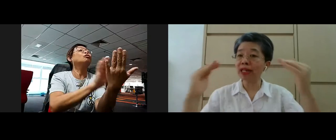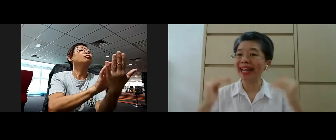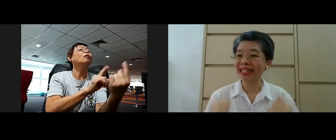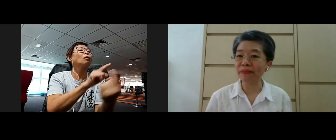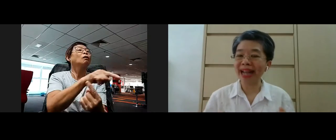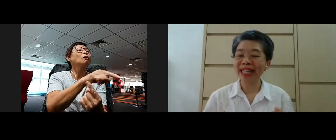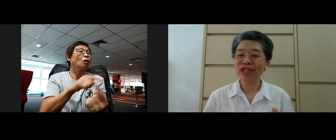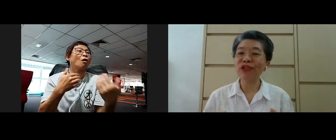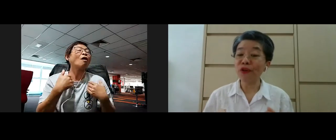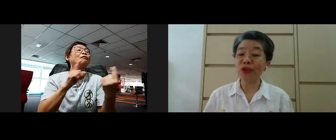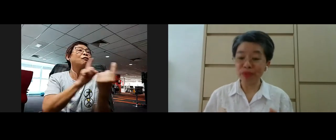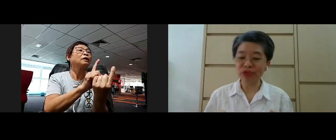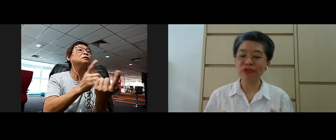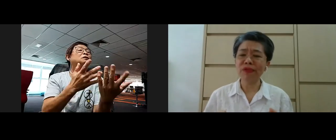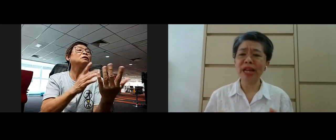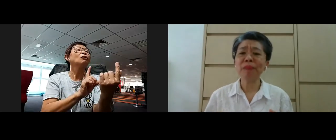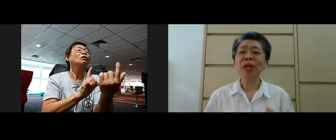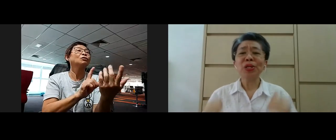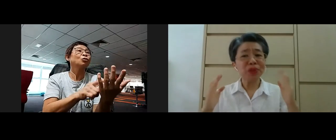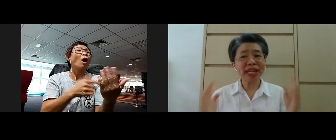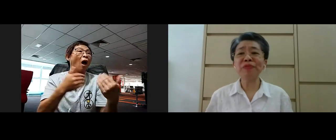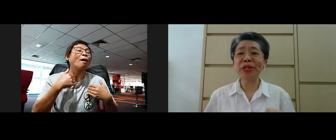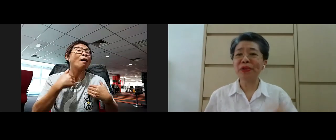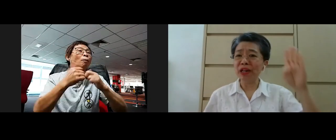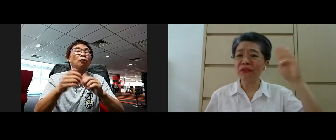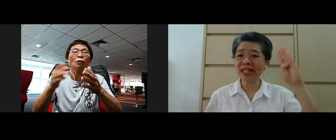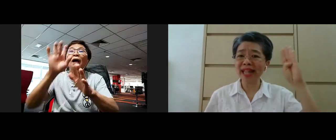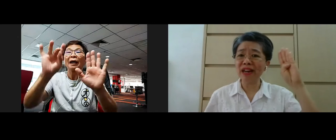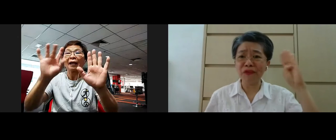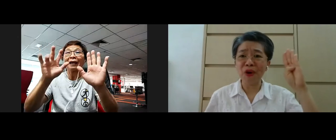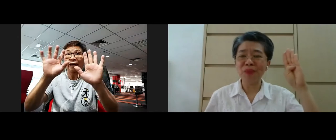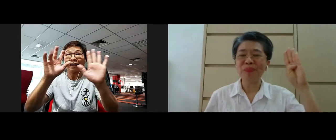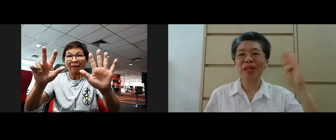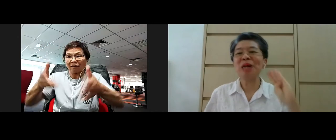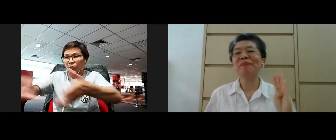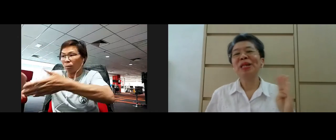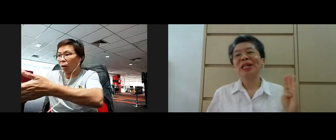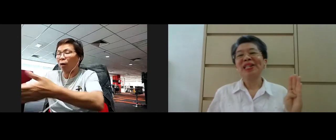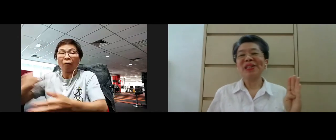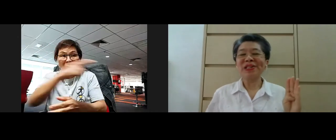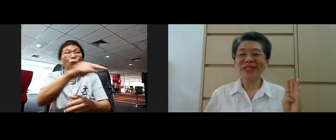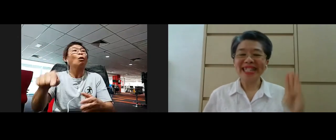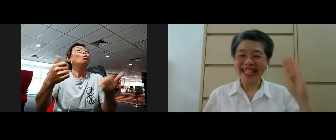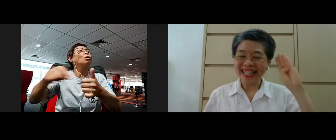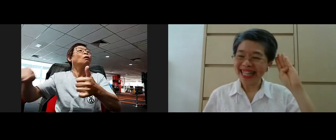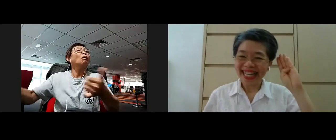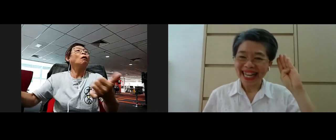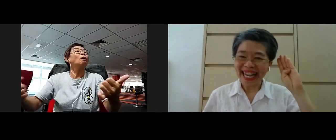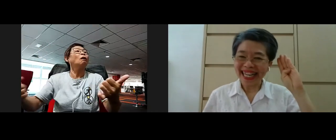it's all connected back to the four noble truth so here we go the first set of four and